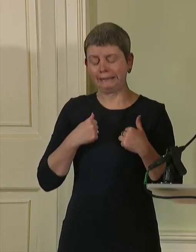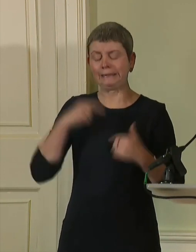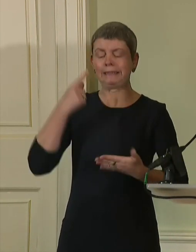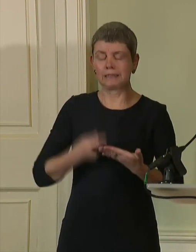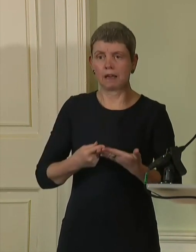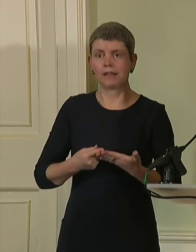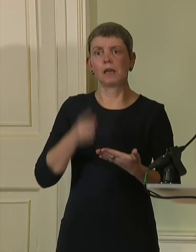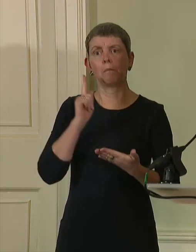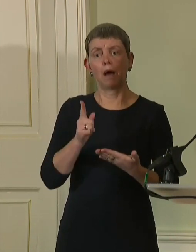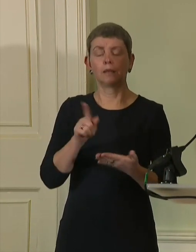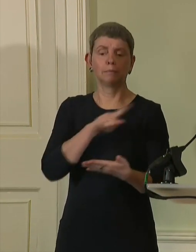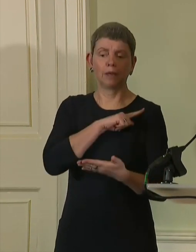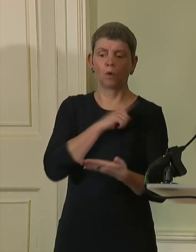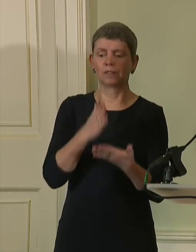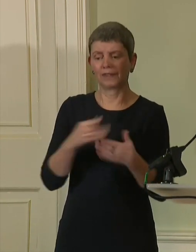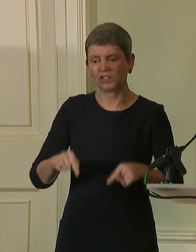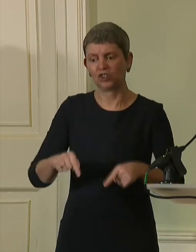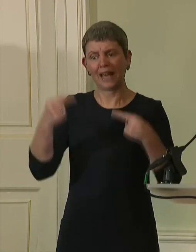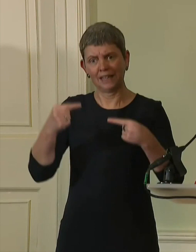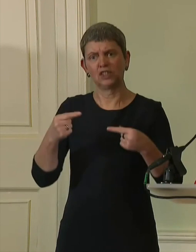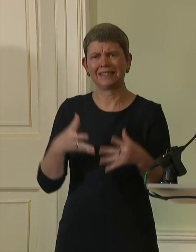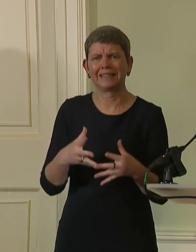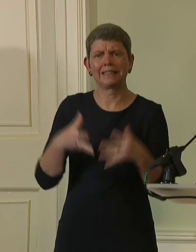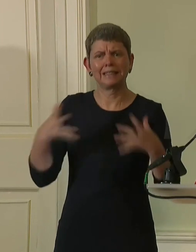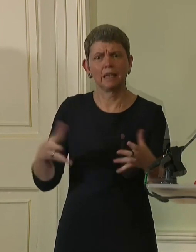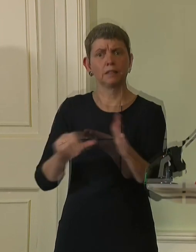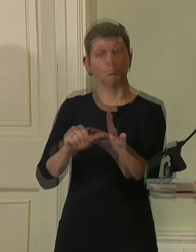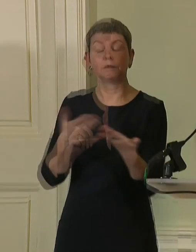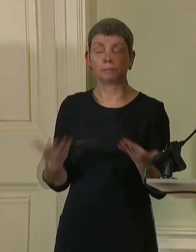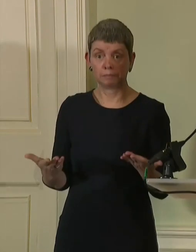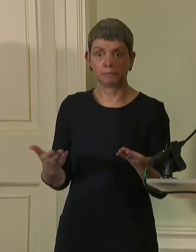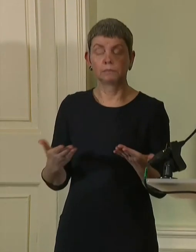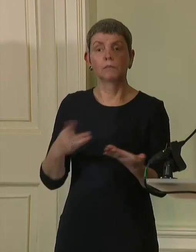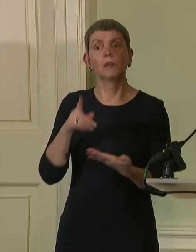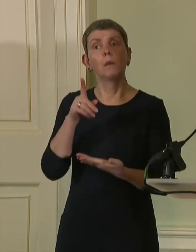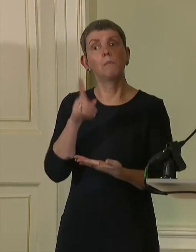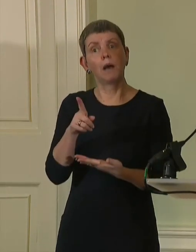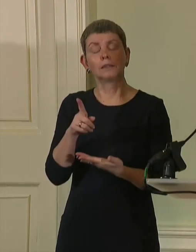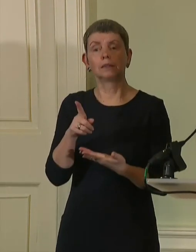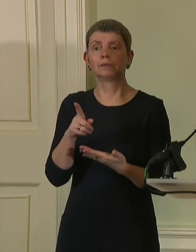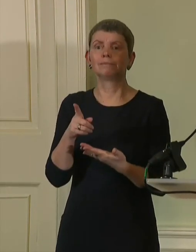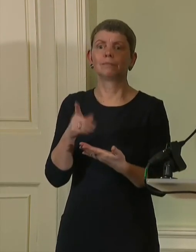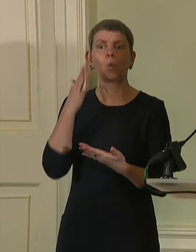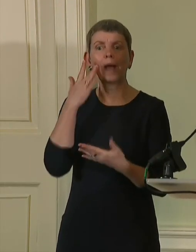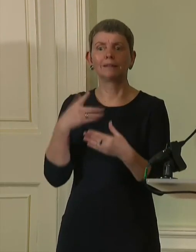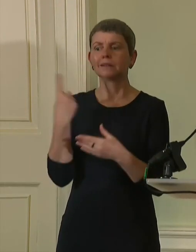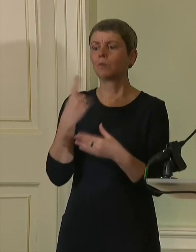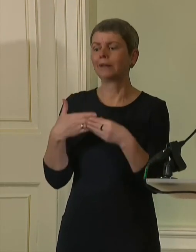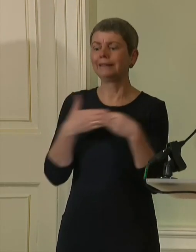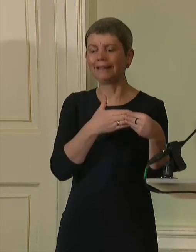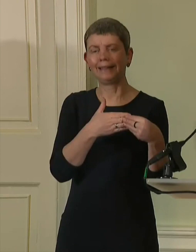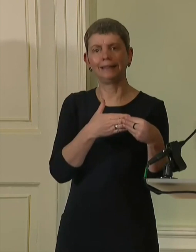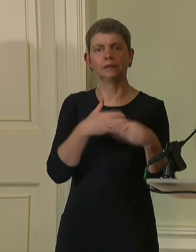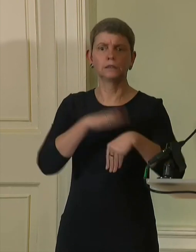scale of the challenges the country faces, I have a duty to say so now. But the longer any leader is in office, the